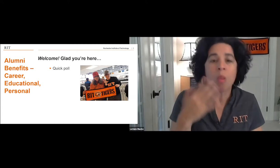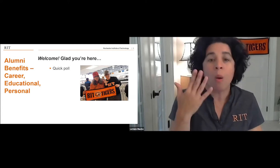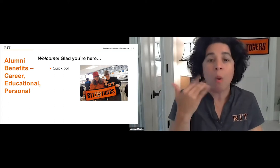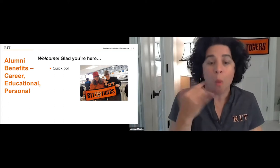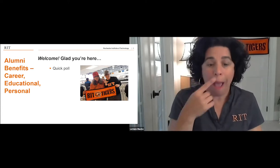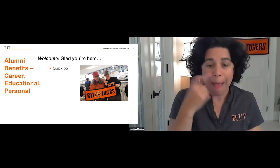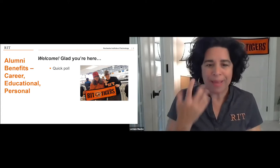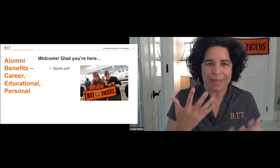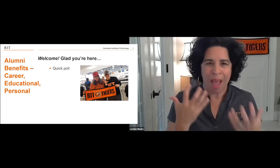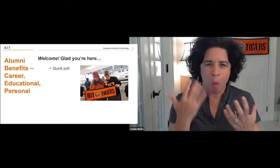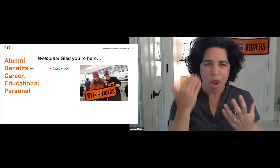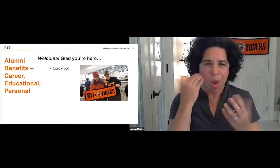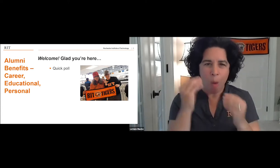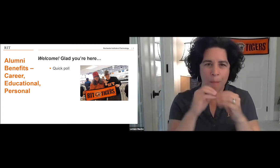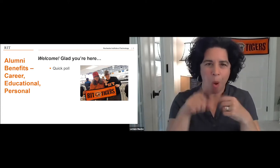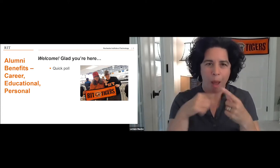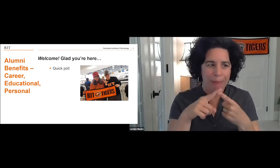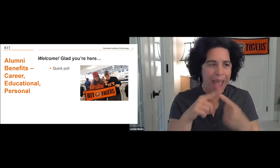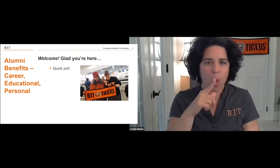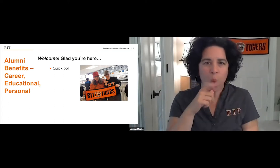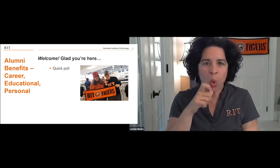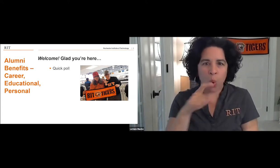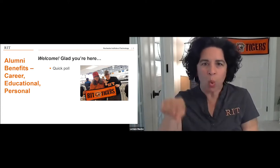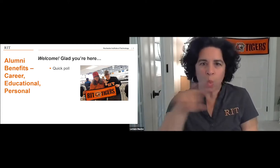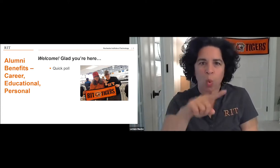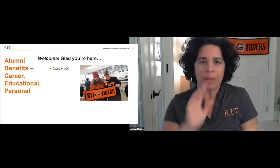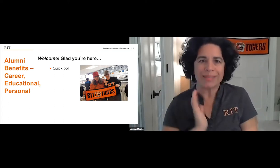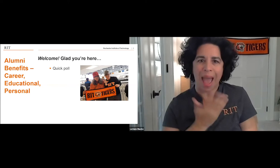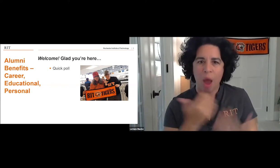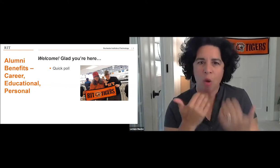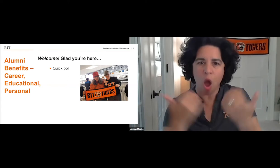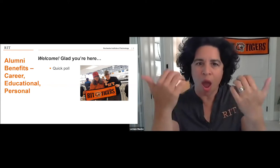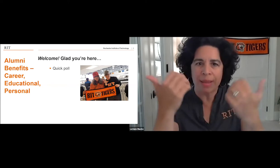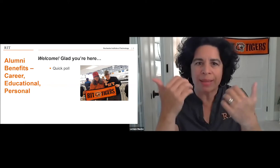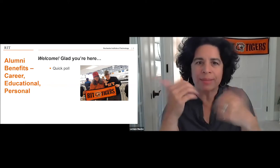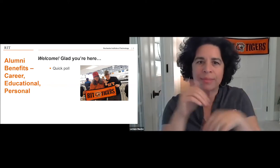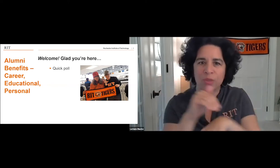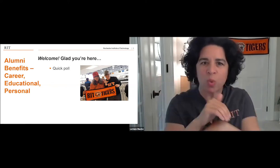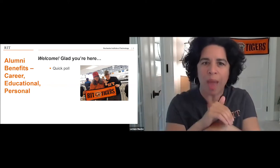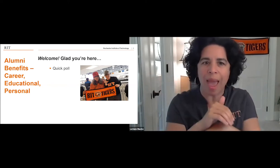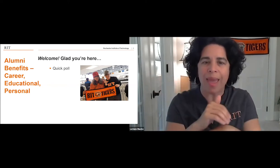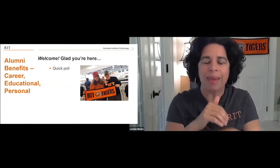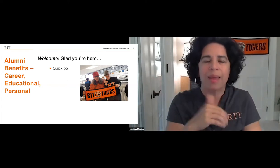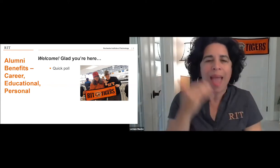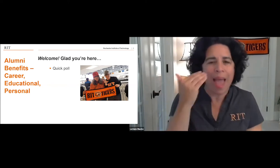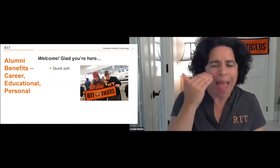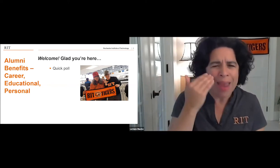This is just a quick poll, and the reason for this is I want to get to know a little bit more about who our audience is this evening.